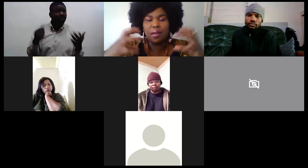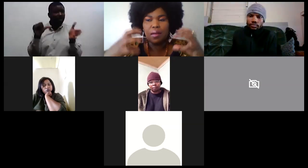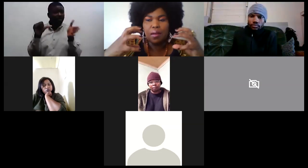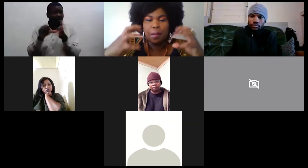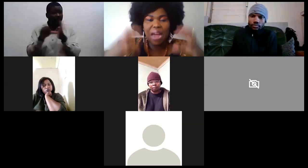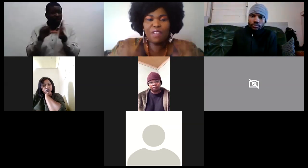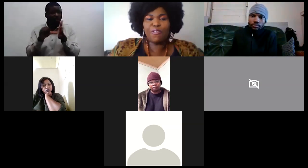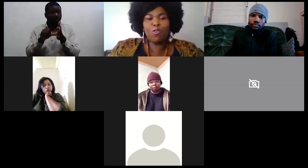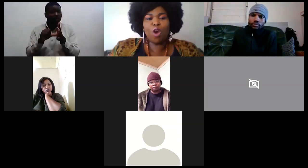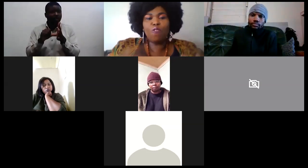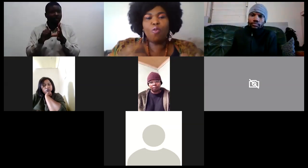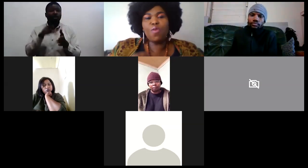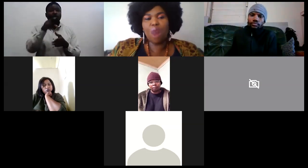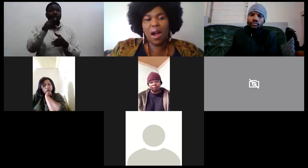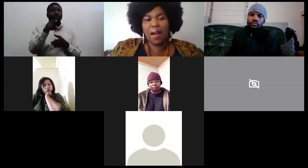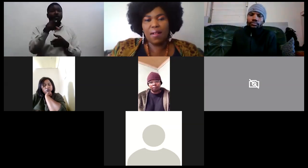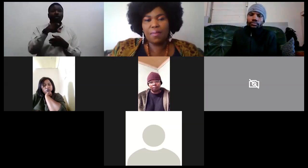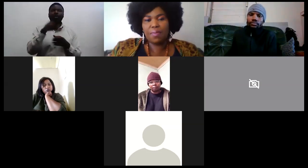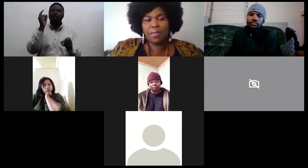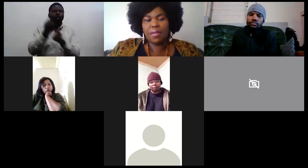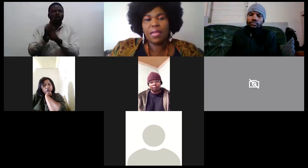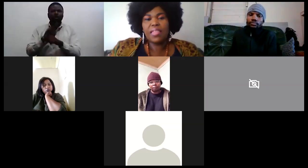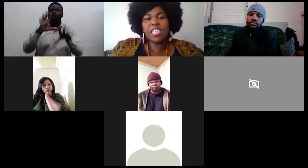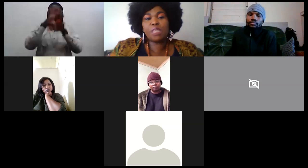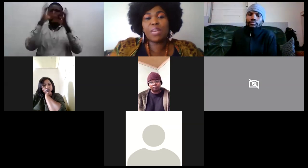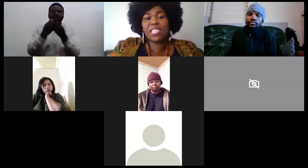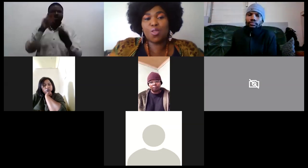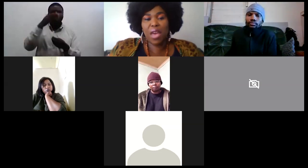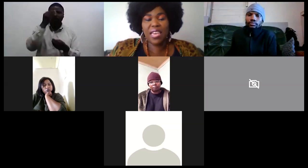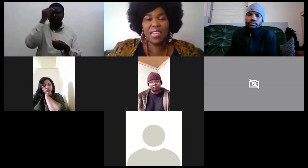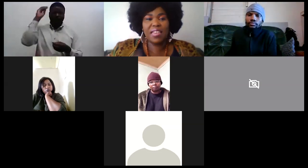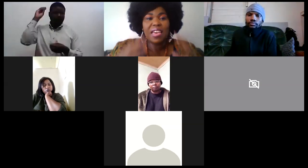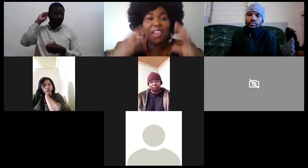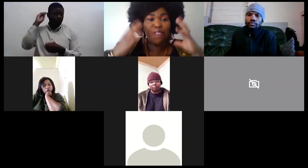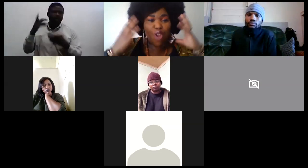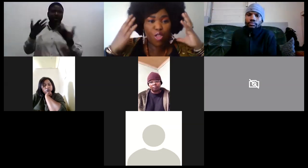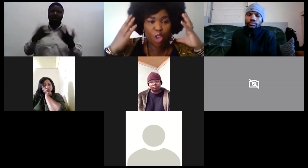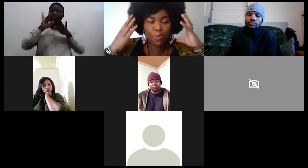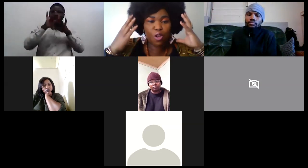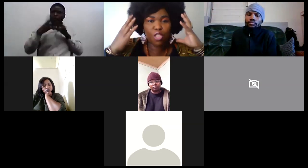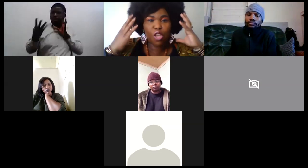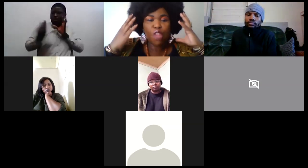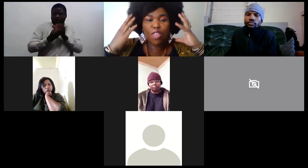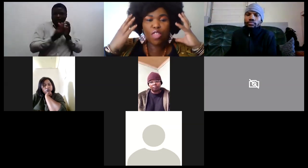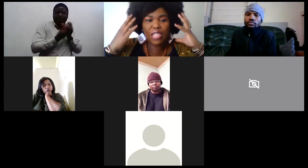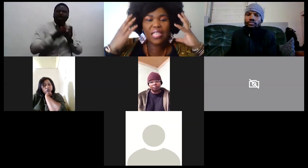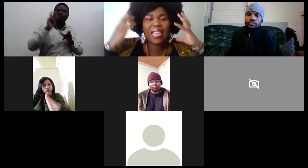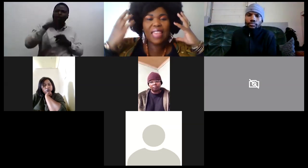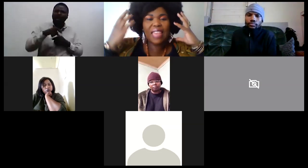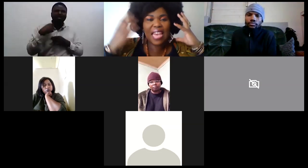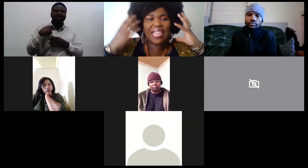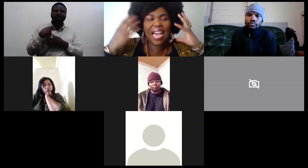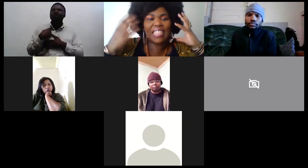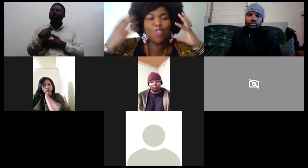mindful of where you are the space that you are in even your thoughts because your thoughts